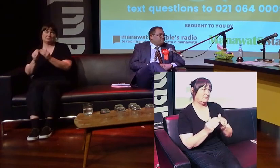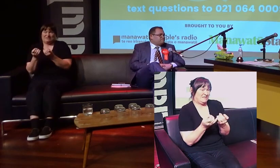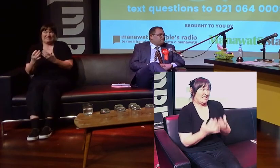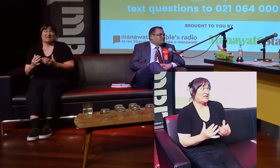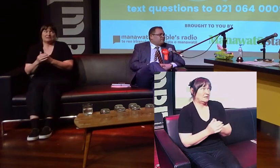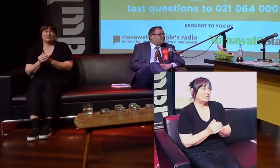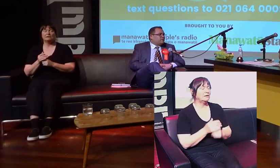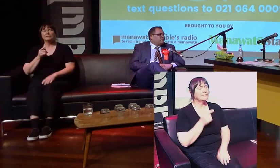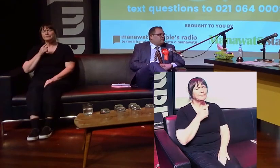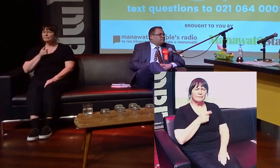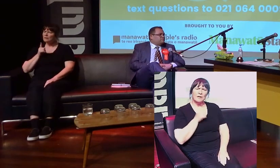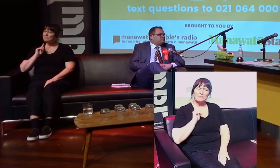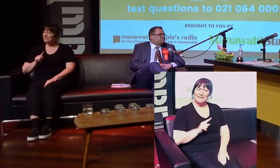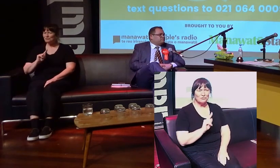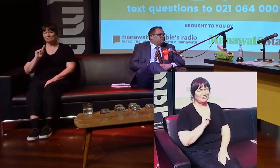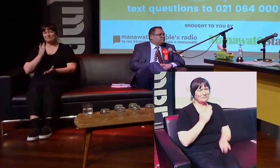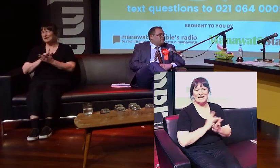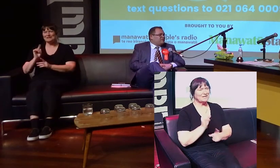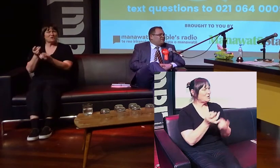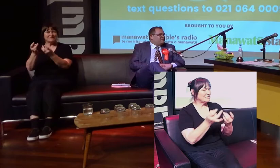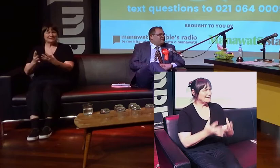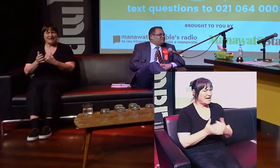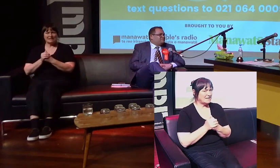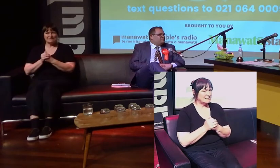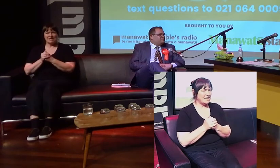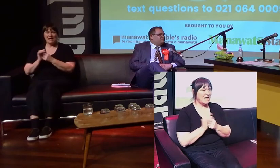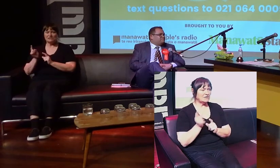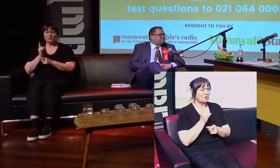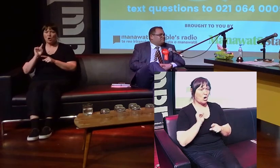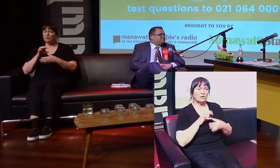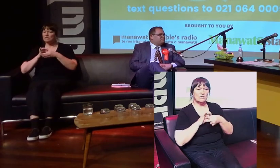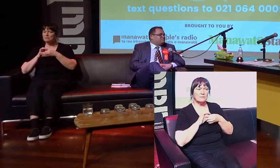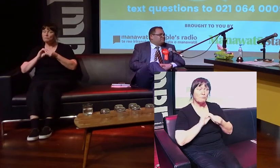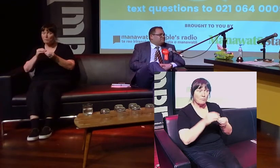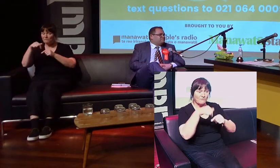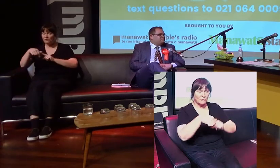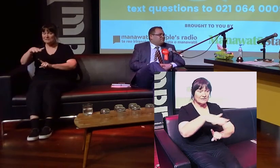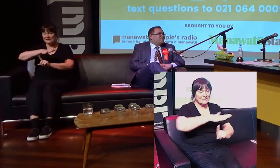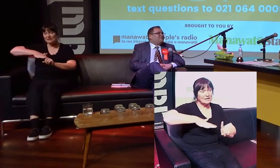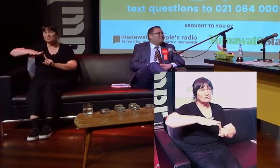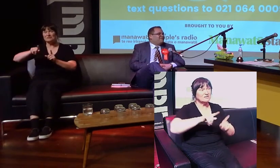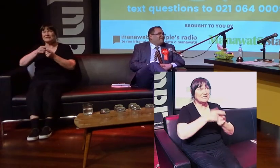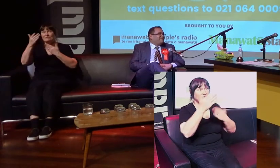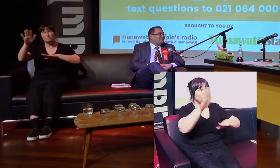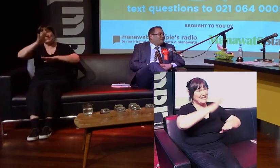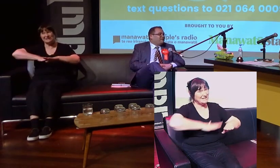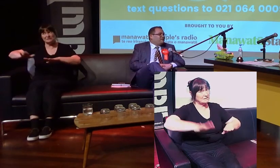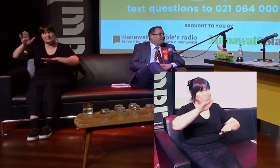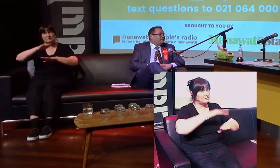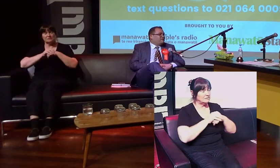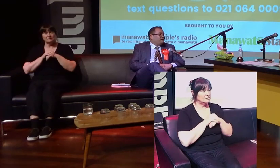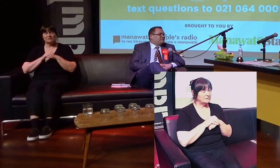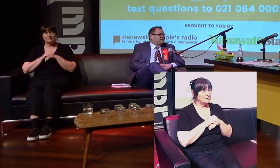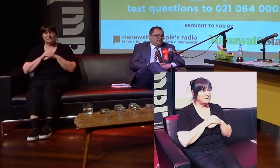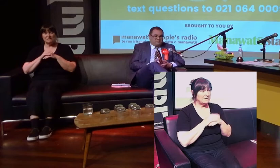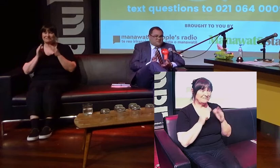But that's the tip of the iceberg, isn't it? And it's not unique to this electorate either. Housing is a New Zealand-wide... I think the term crisis has been